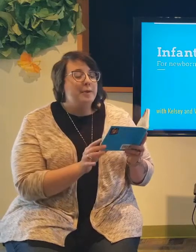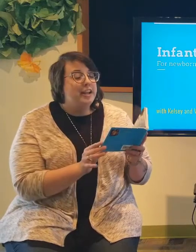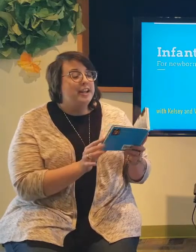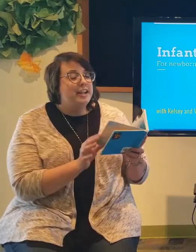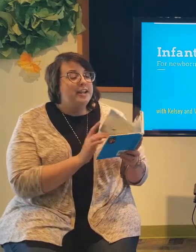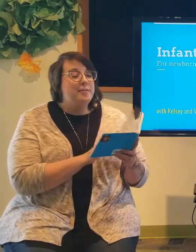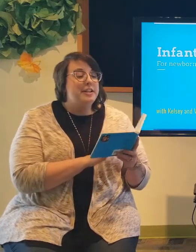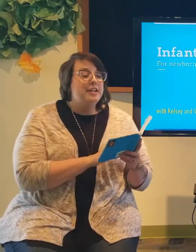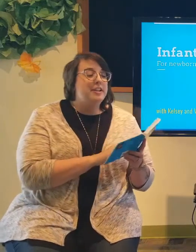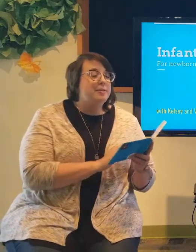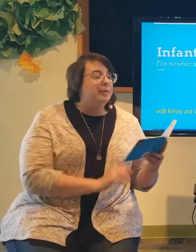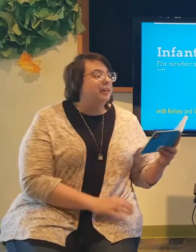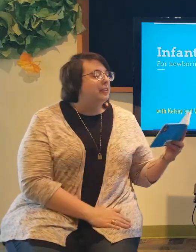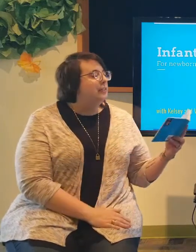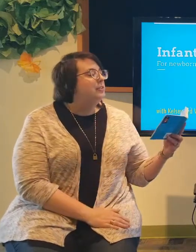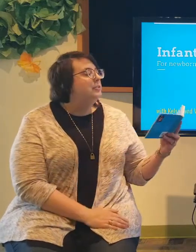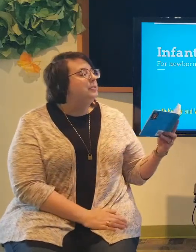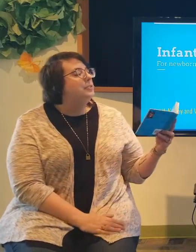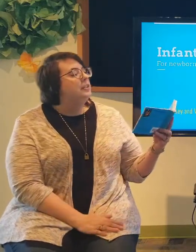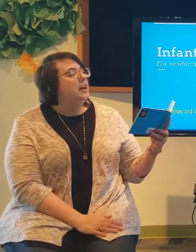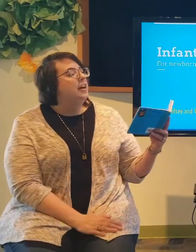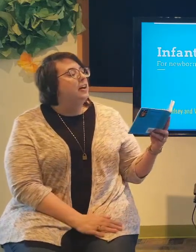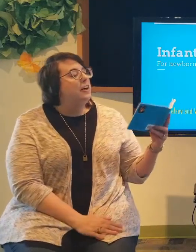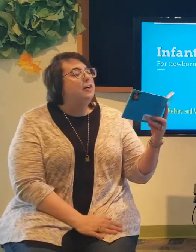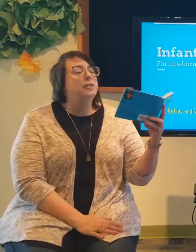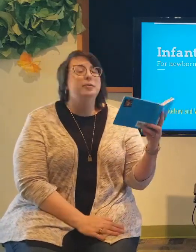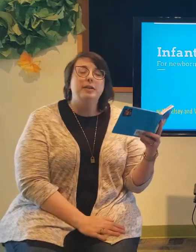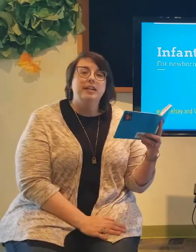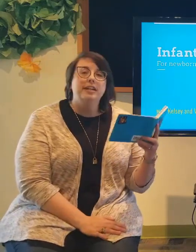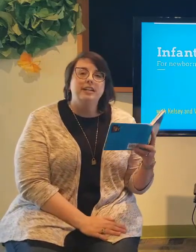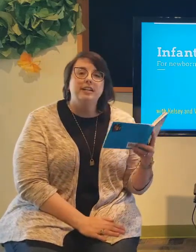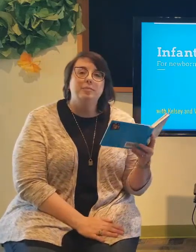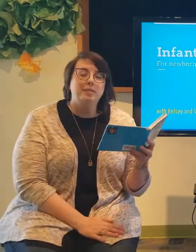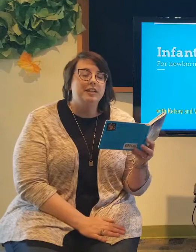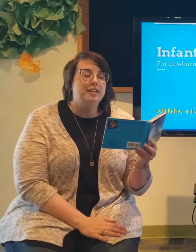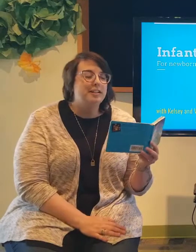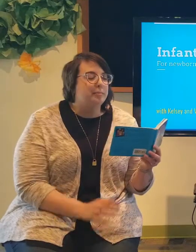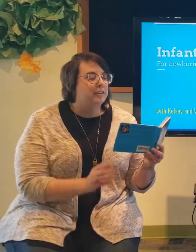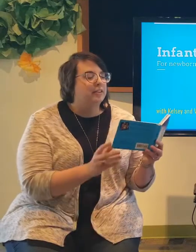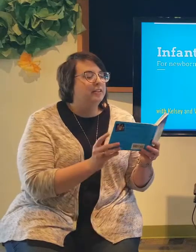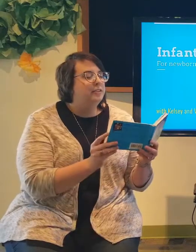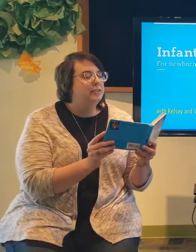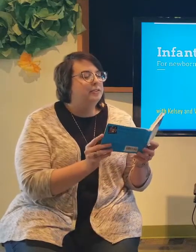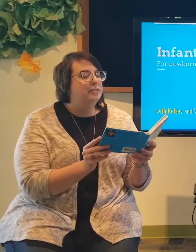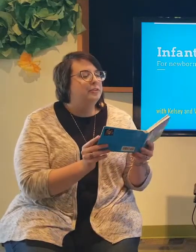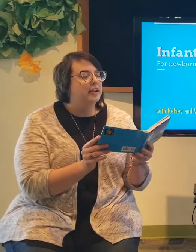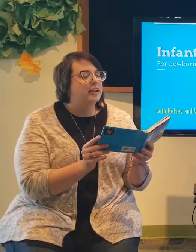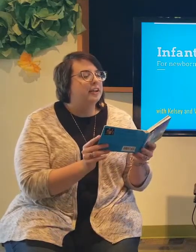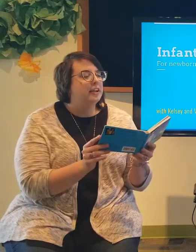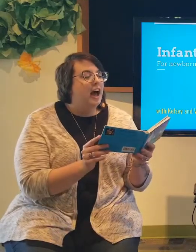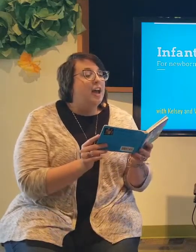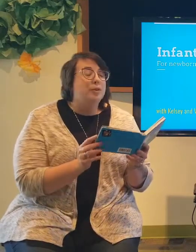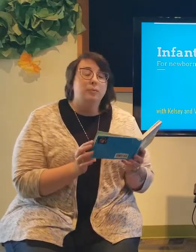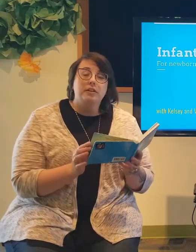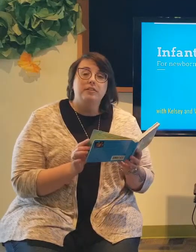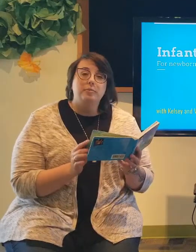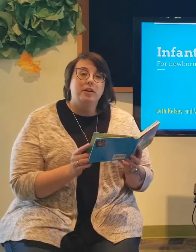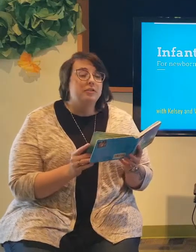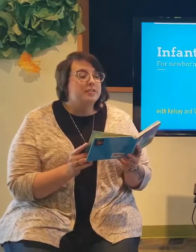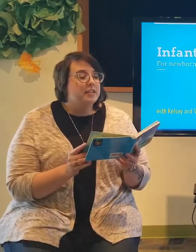Baby beluga, oh baby beluga. With tomorrow's